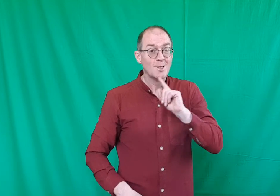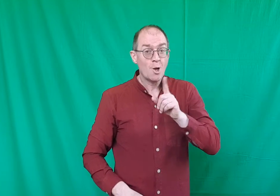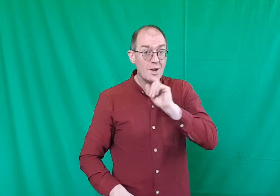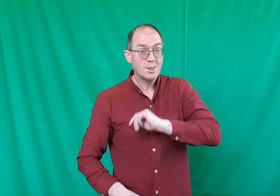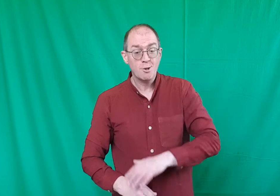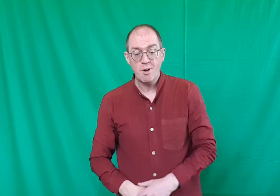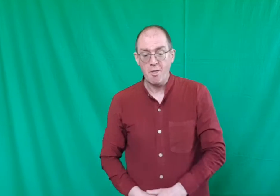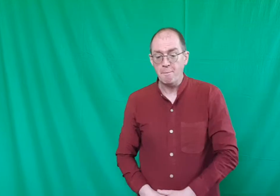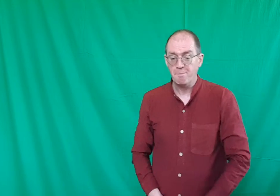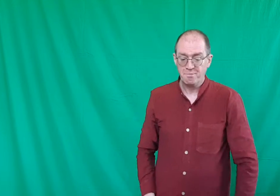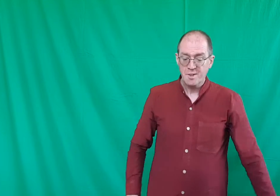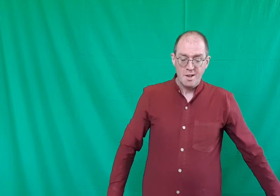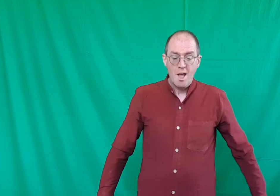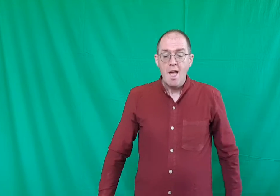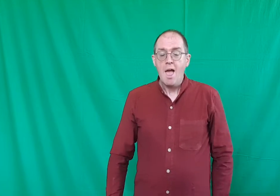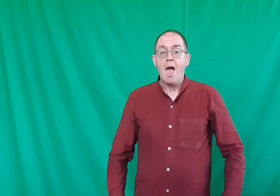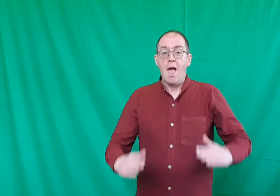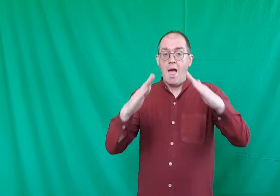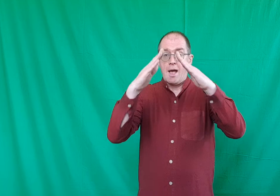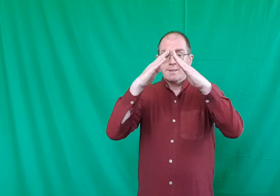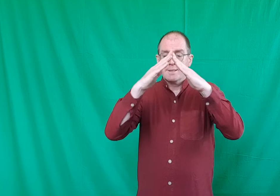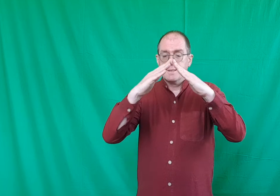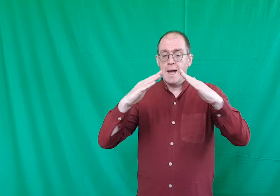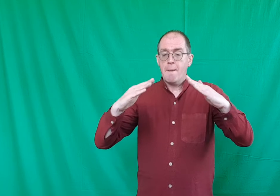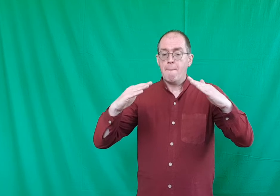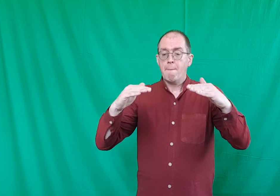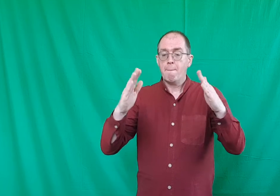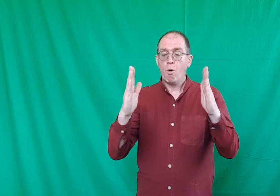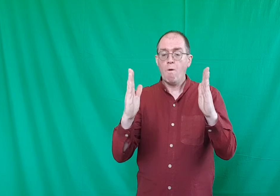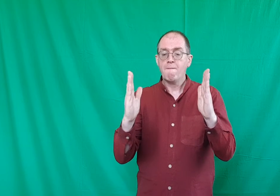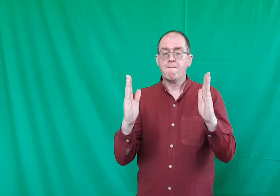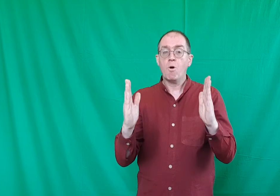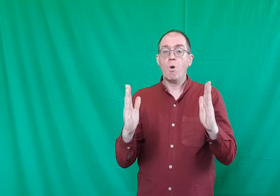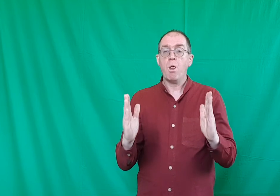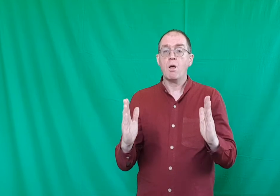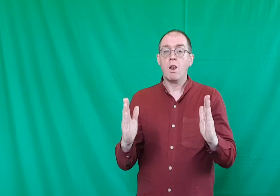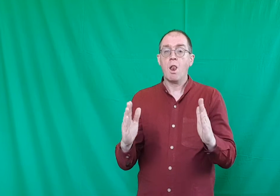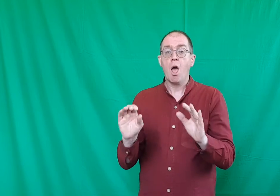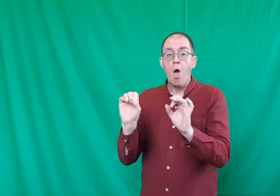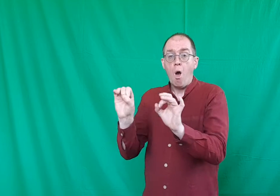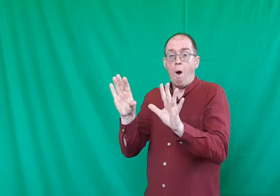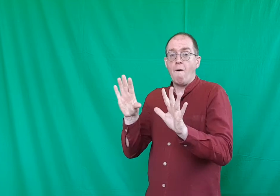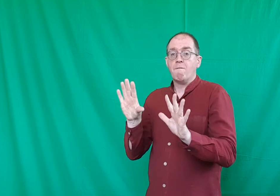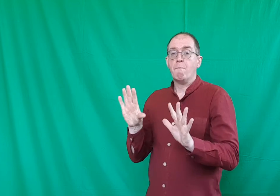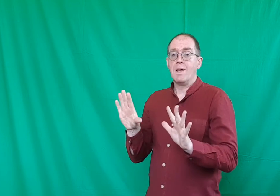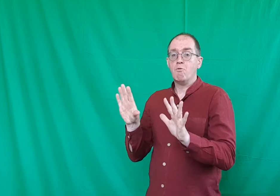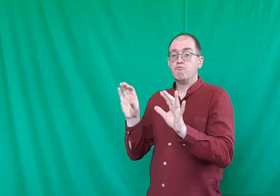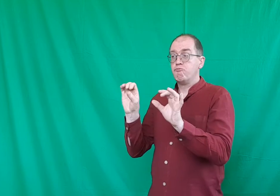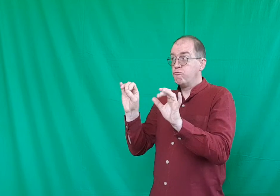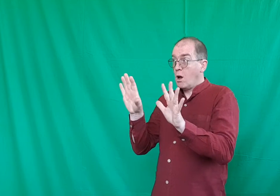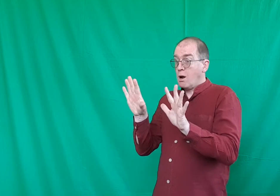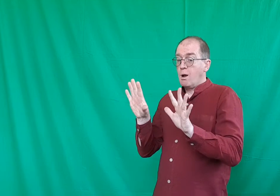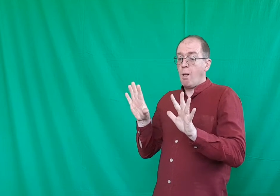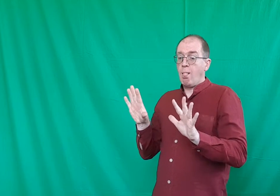So, here's the rhythm. A staple full of miracles.